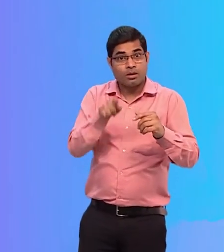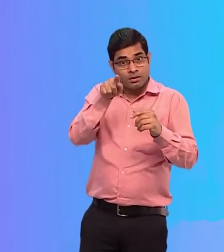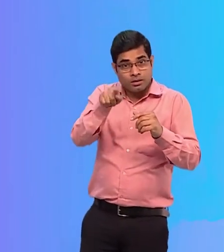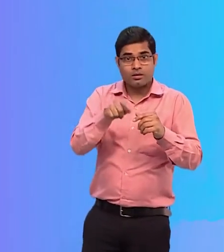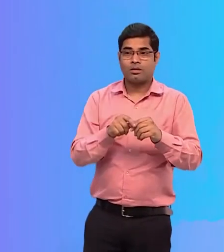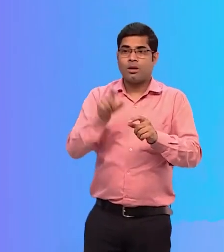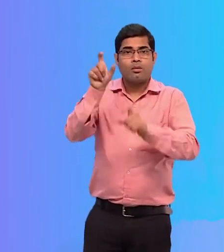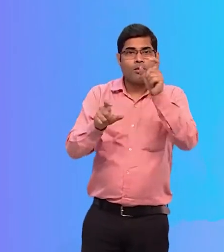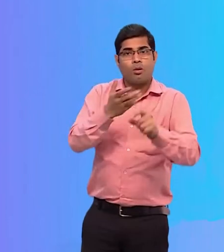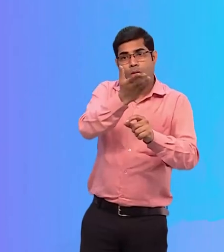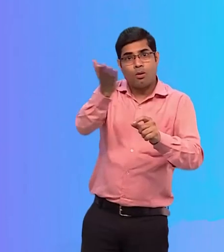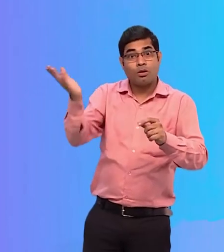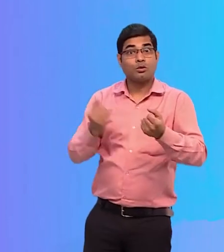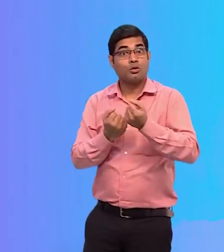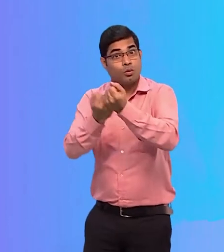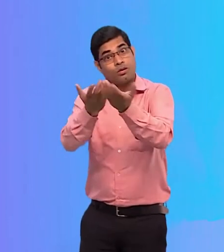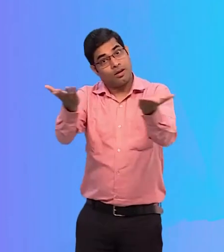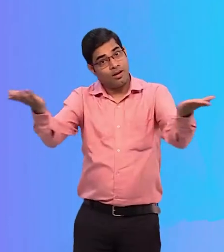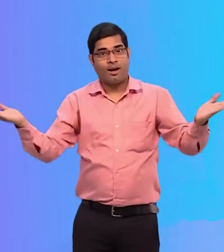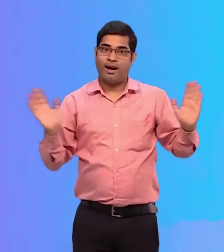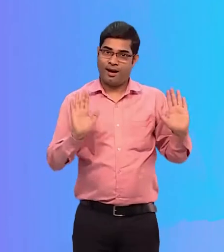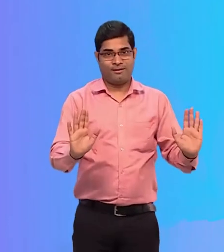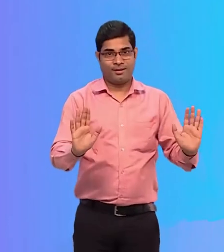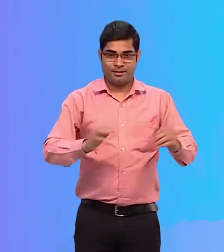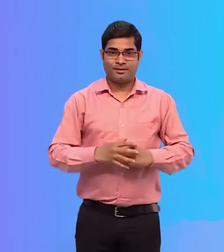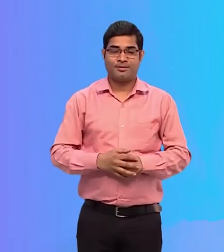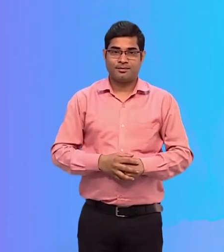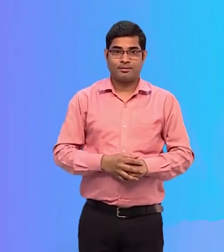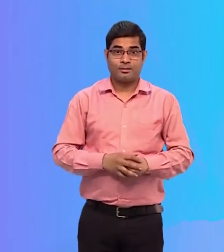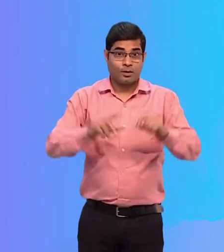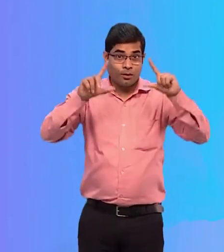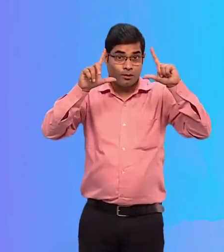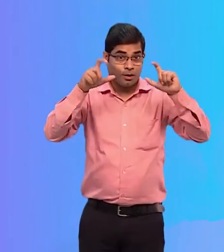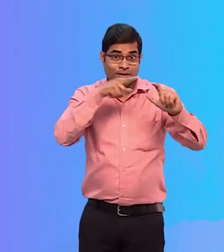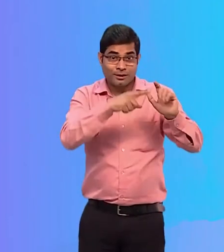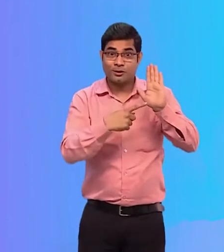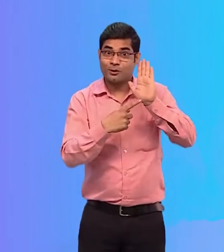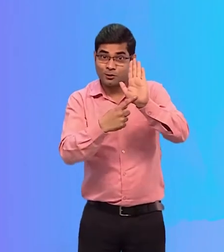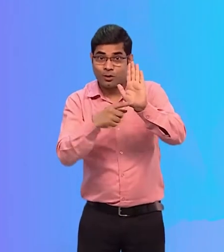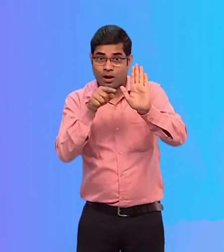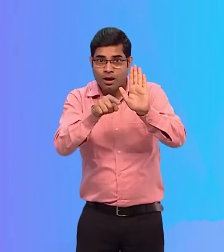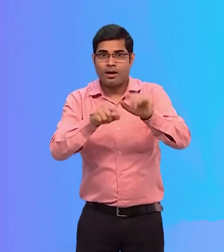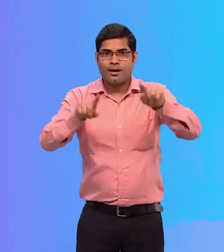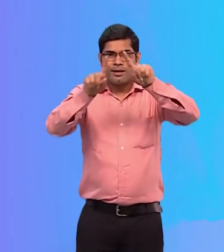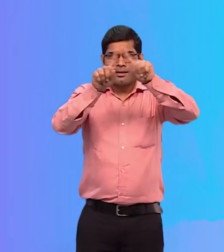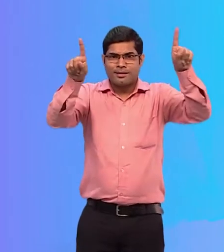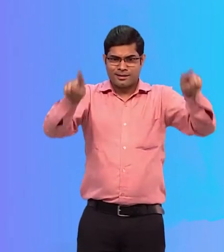that makes it accessible for everyone. The picture shows zoom in windows